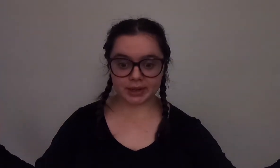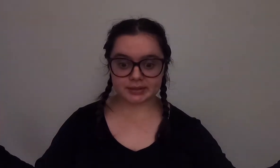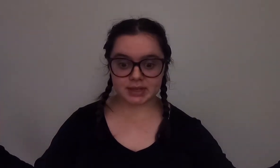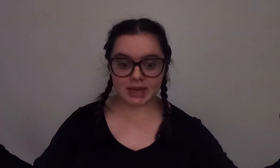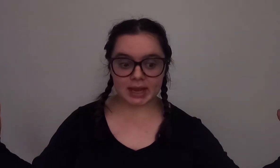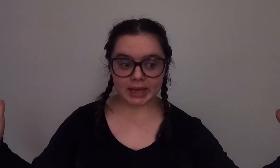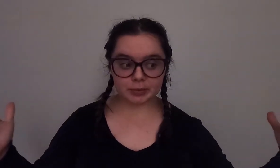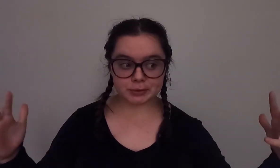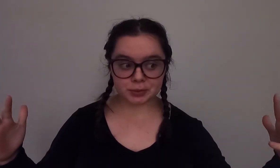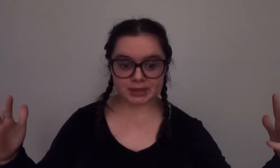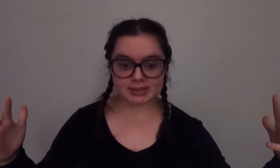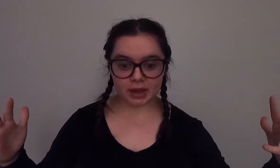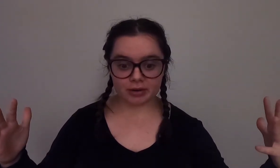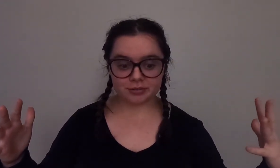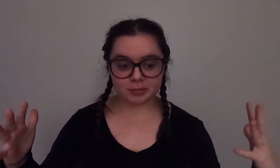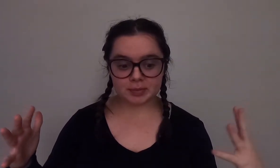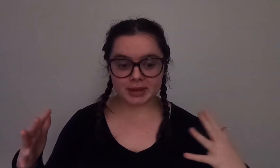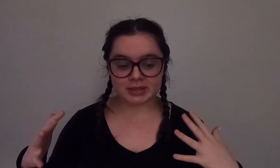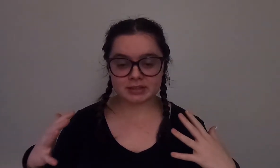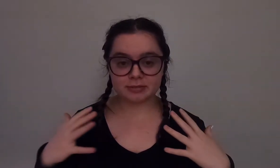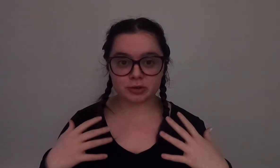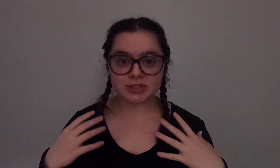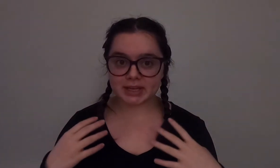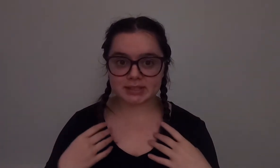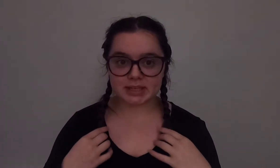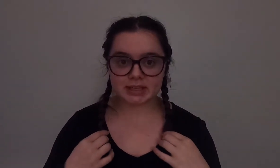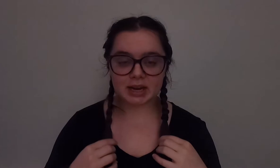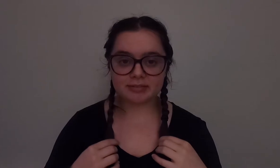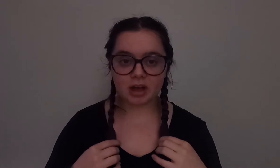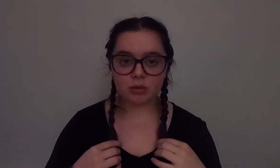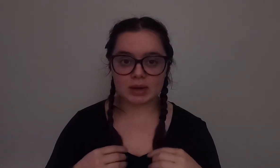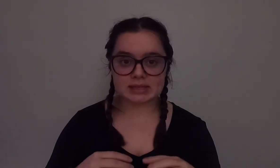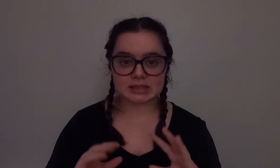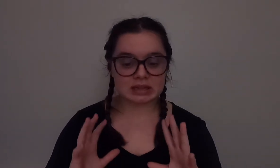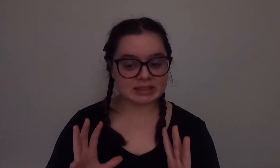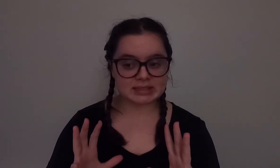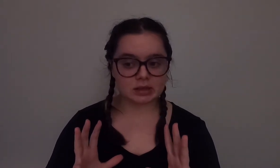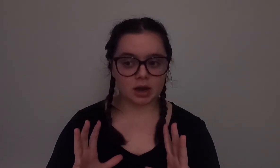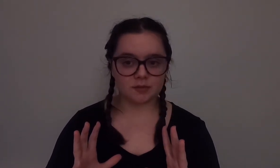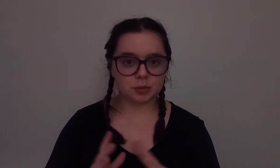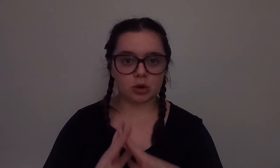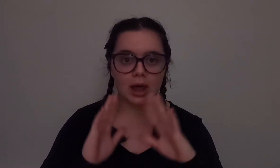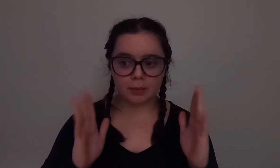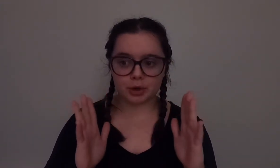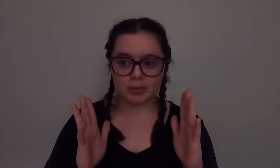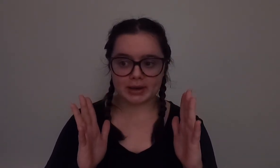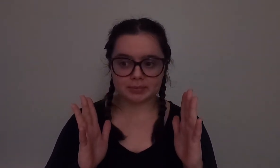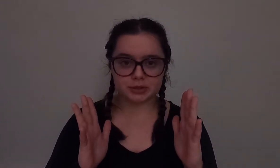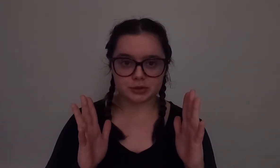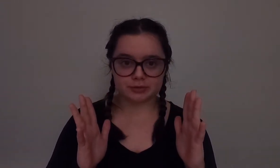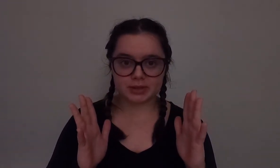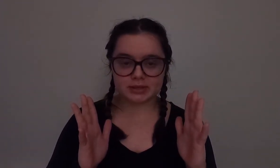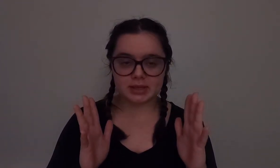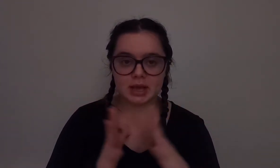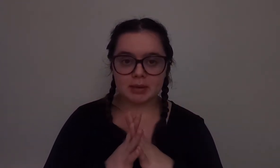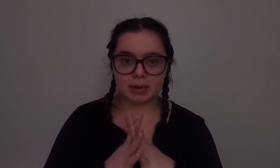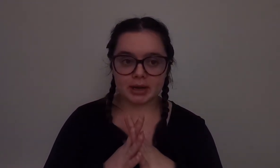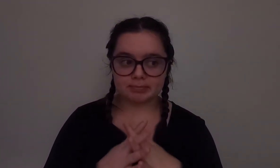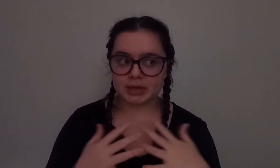and it was really scary for me because the first instinct that I felt was this is uncomfortable I want to go back up to the surface but being